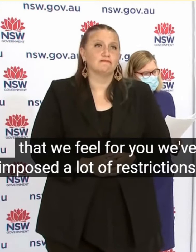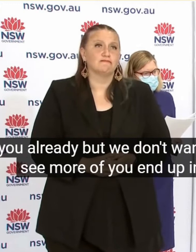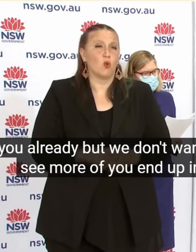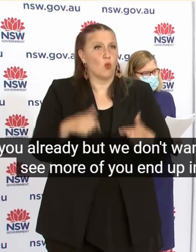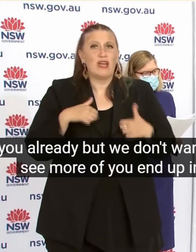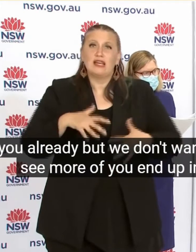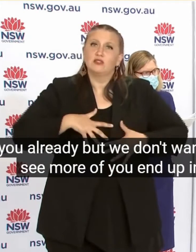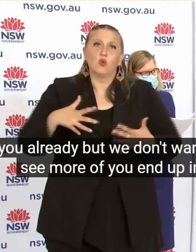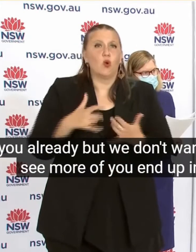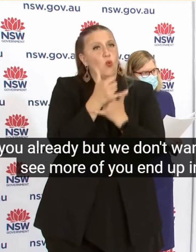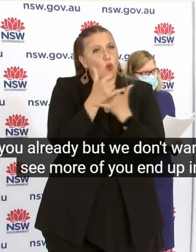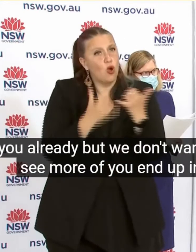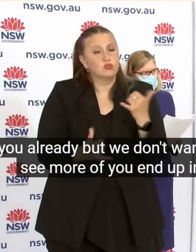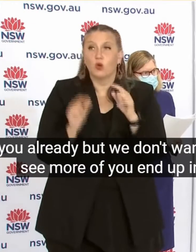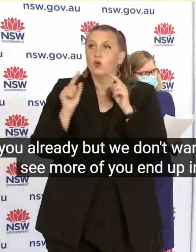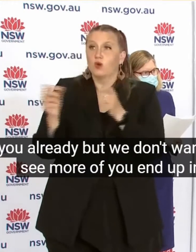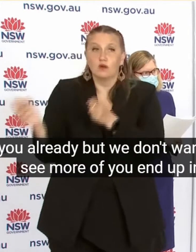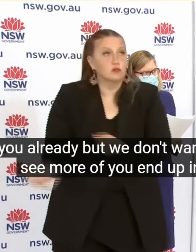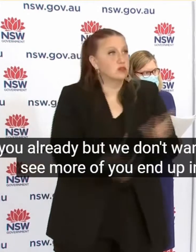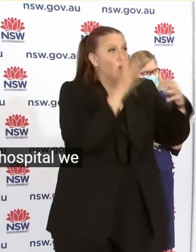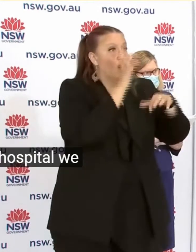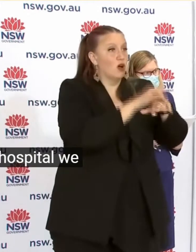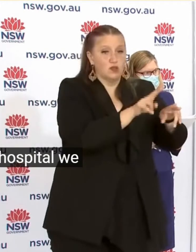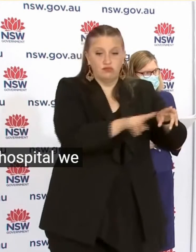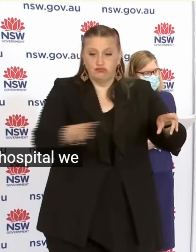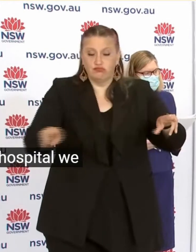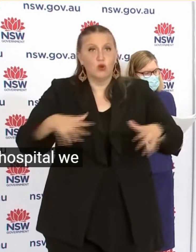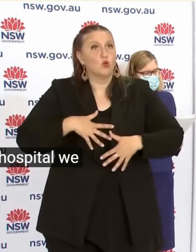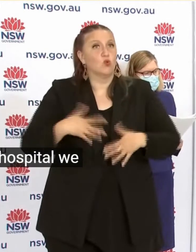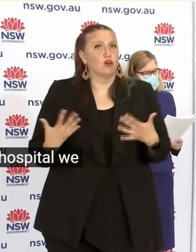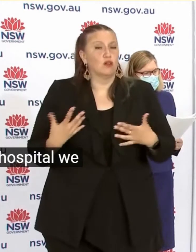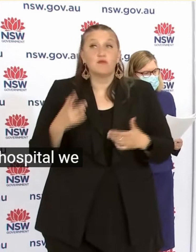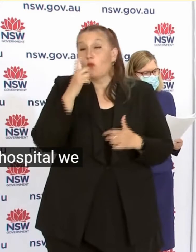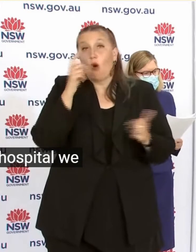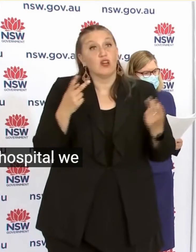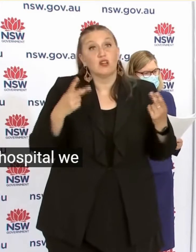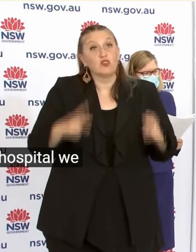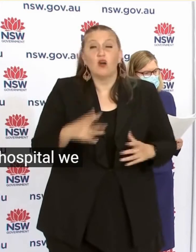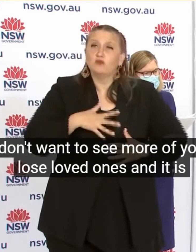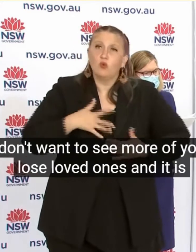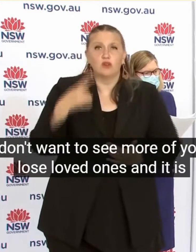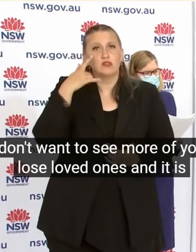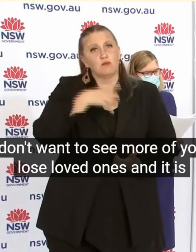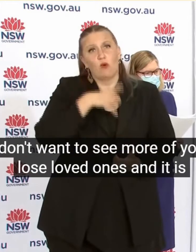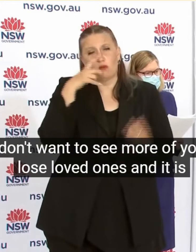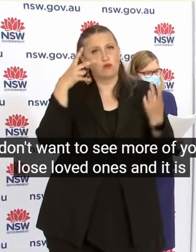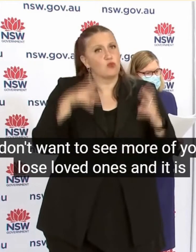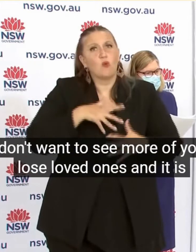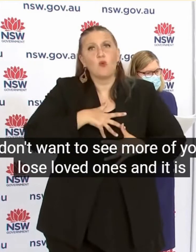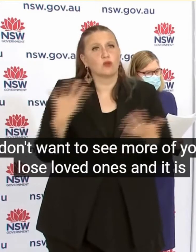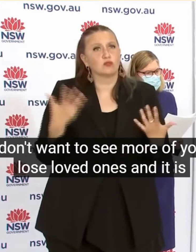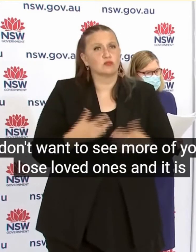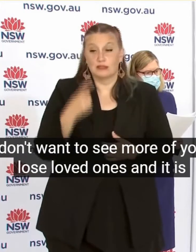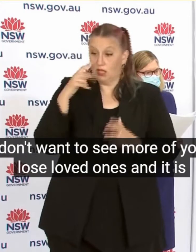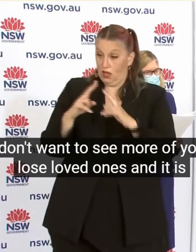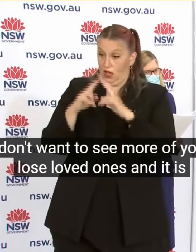we don't want to see more of you end up in hospital We don't want to see more of you lose loved ones And it's heartbreaking when you see disease rip through